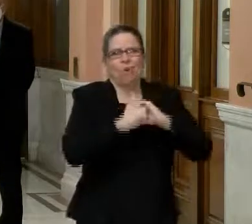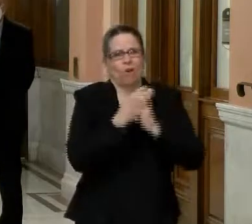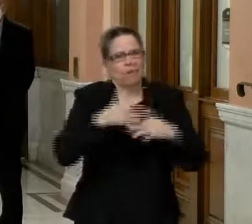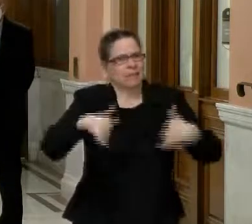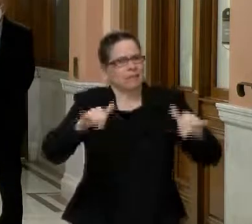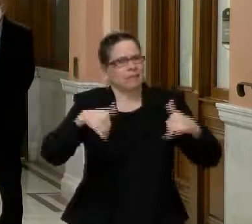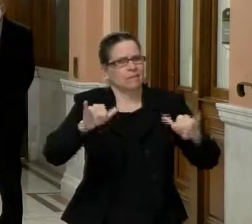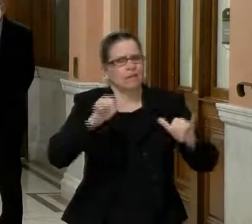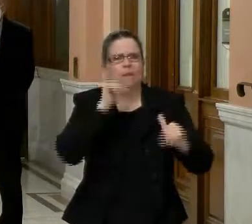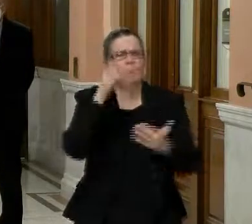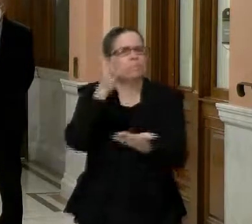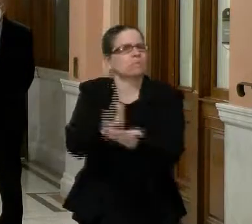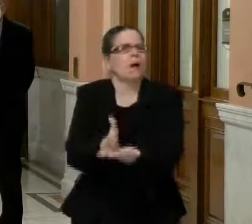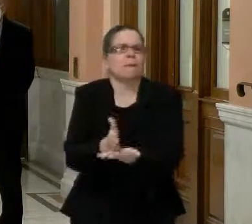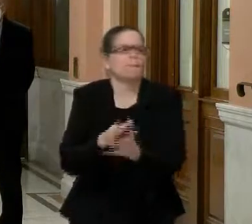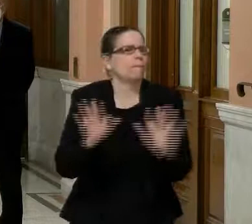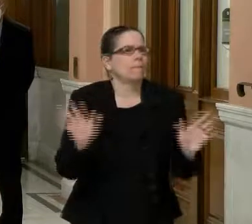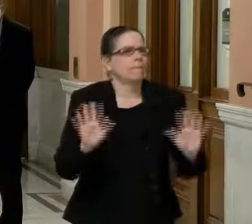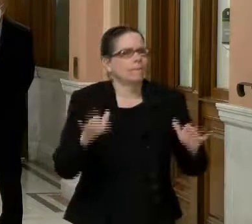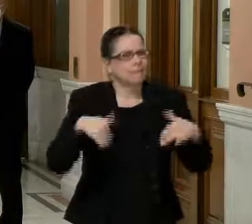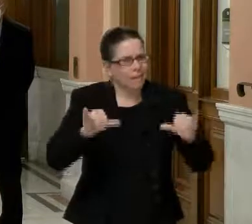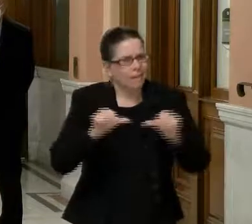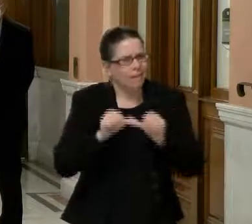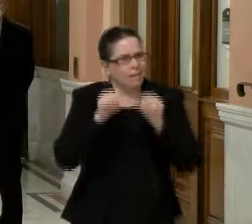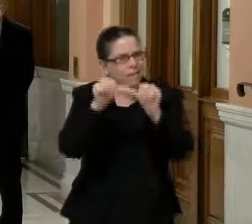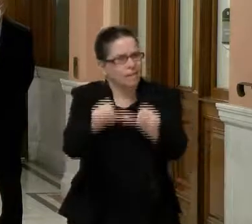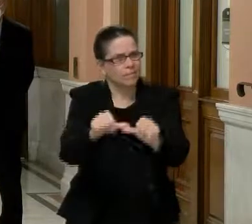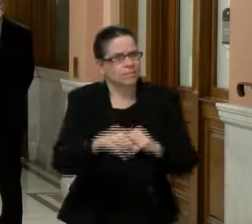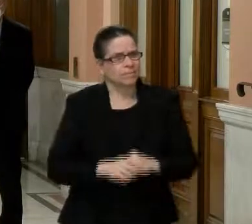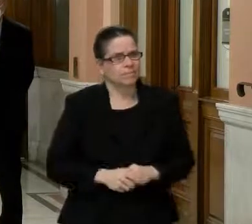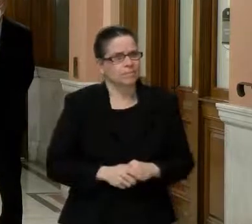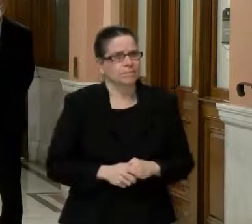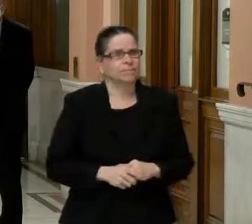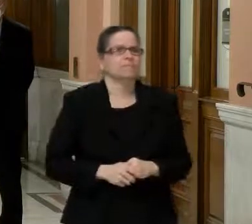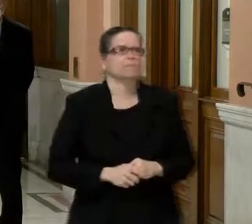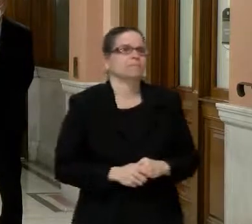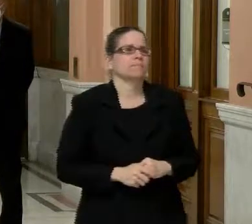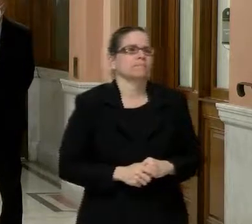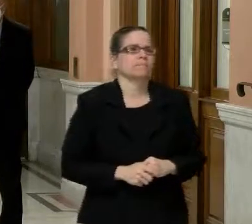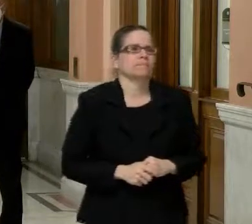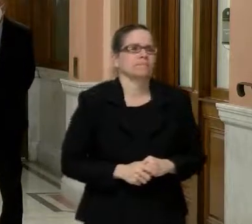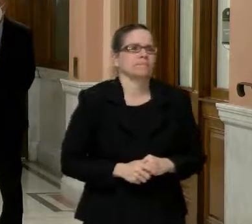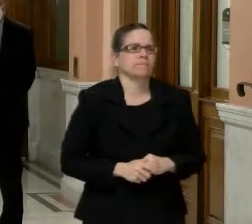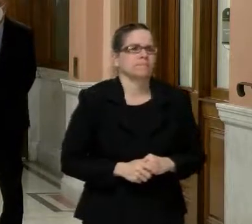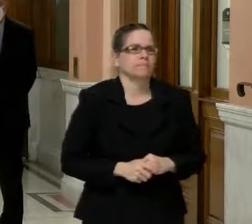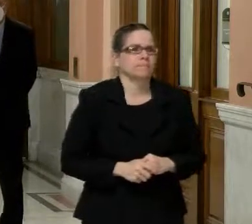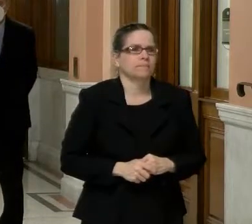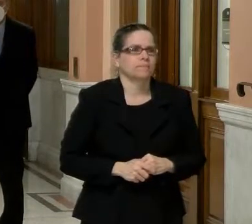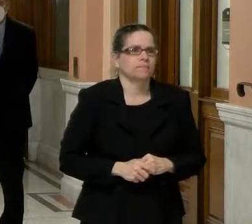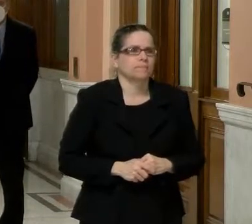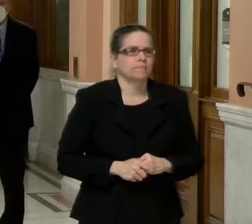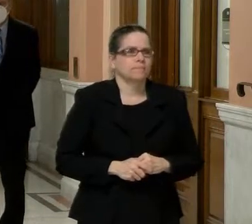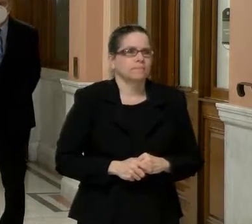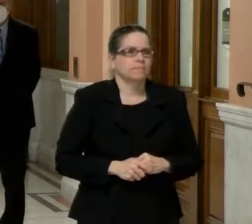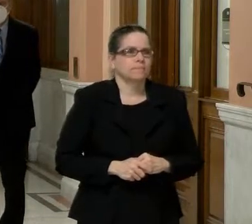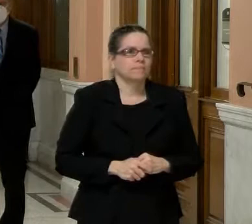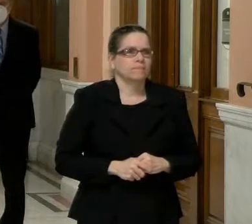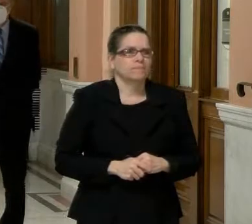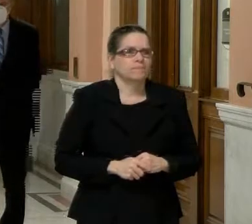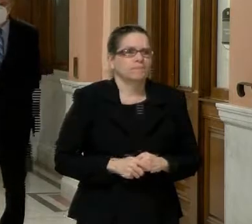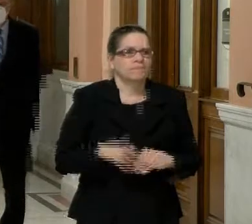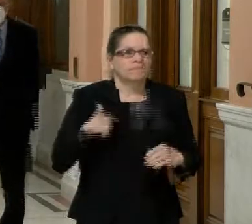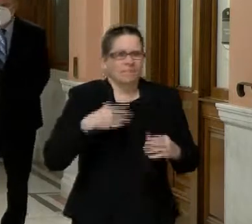in terms of, uh, numbers, we got two sets of notes here. So,